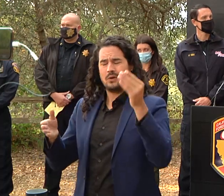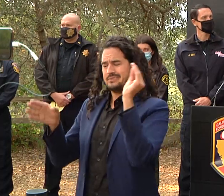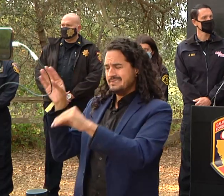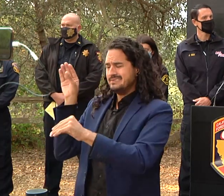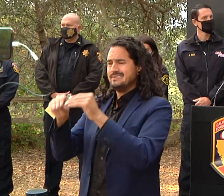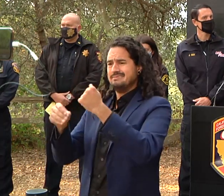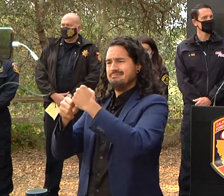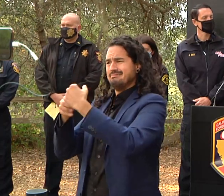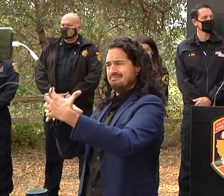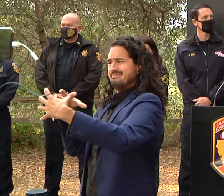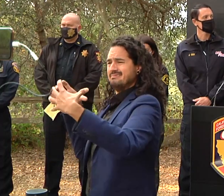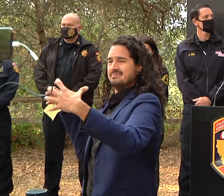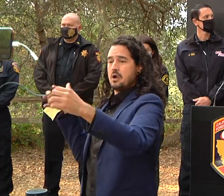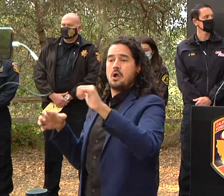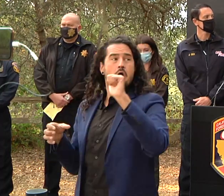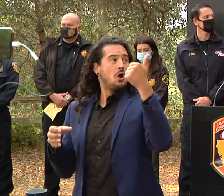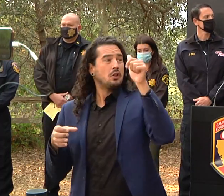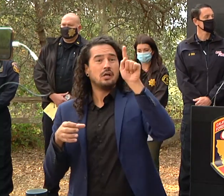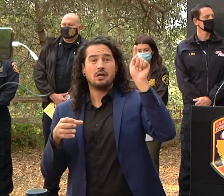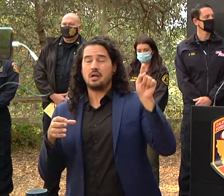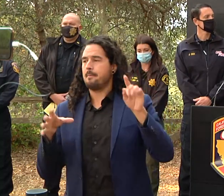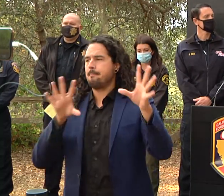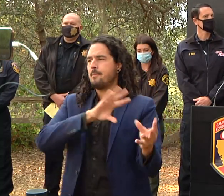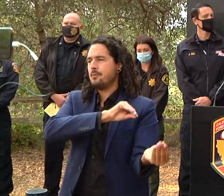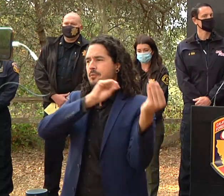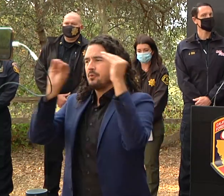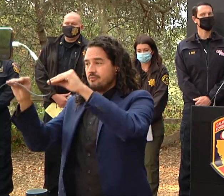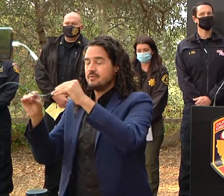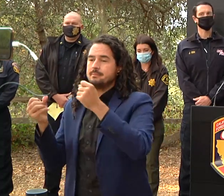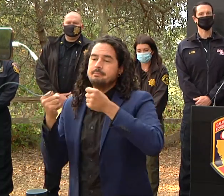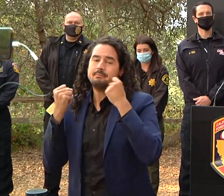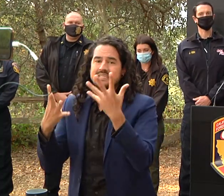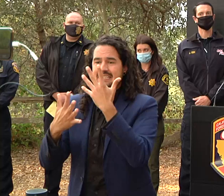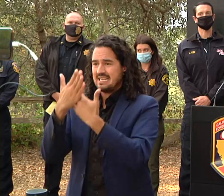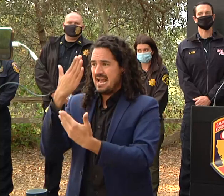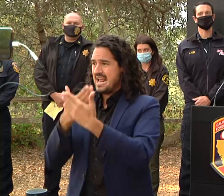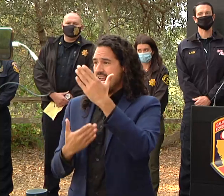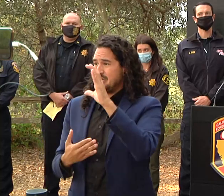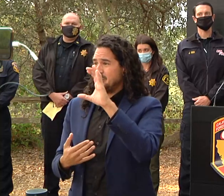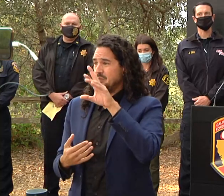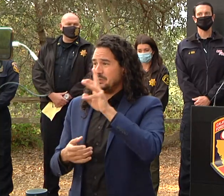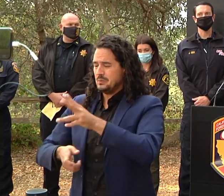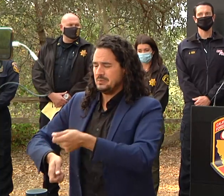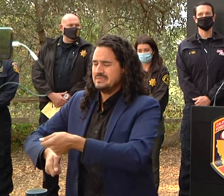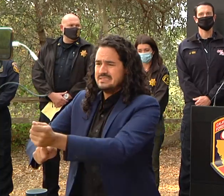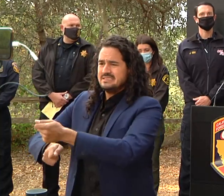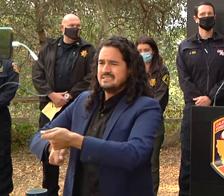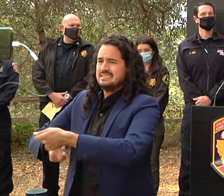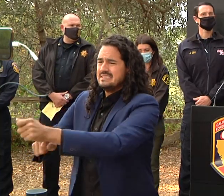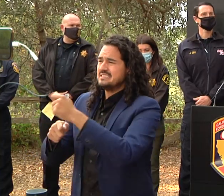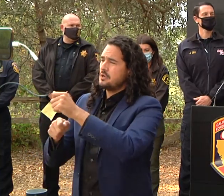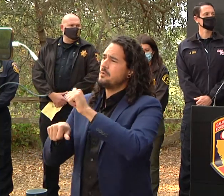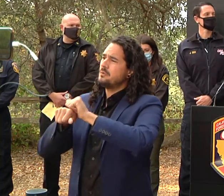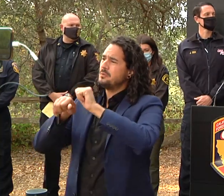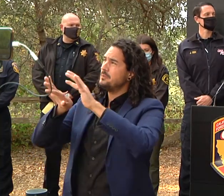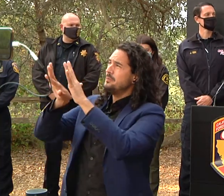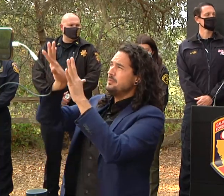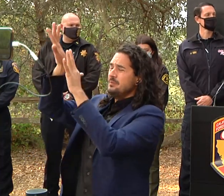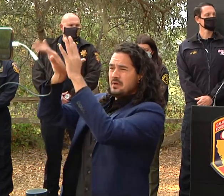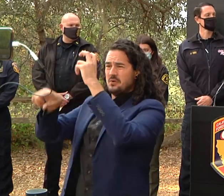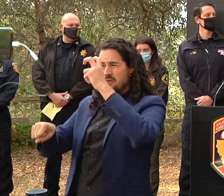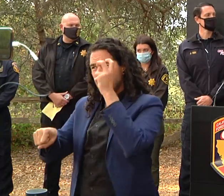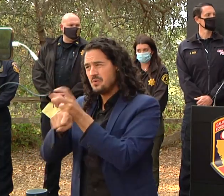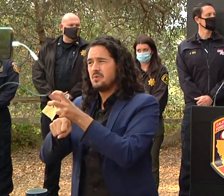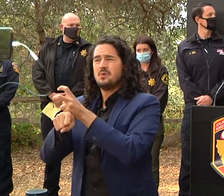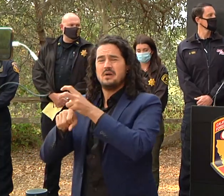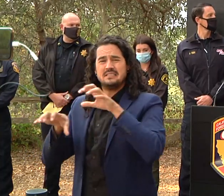a lot of that hand crew work uh very steep terrain uh and also very heavily uh uh forested